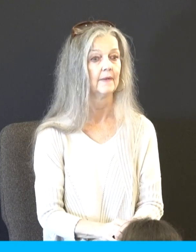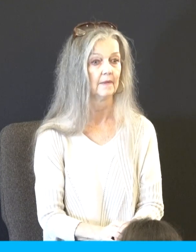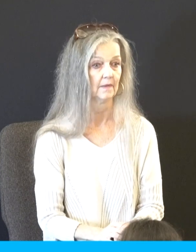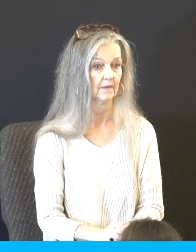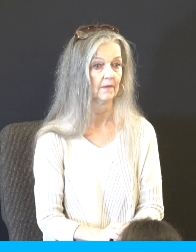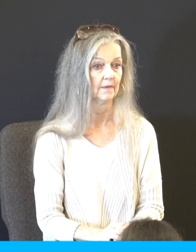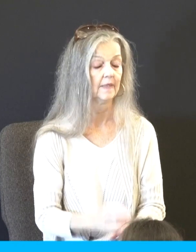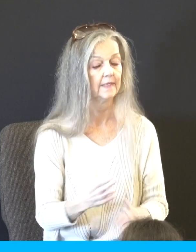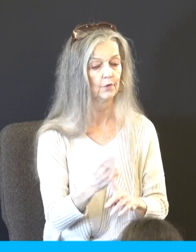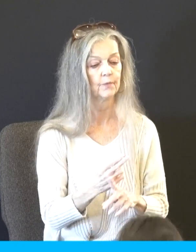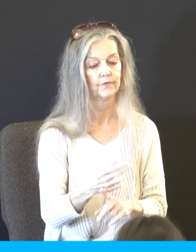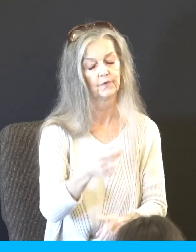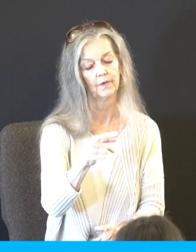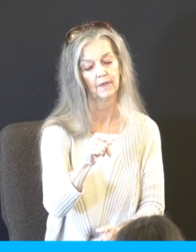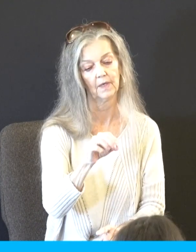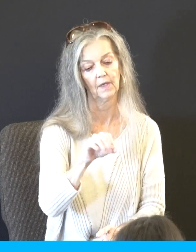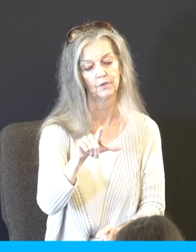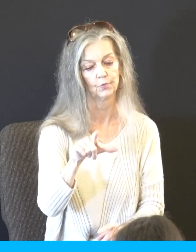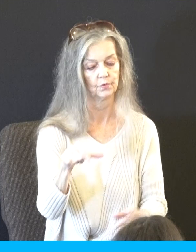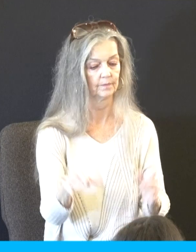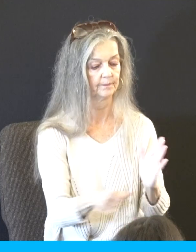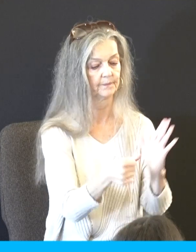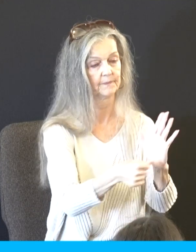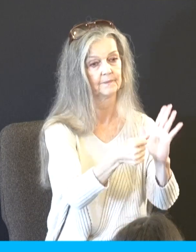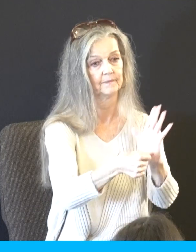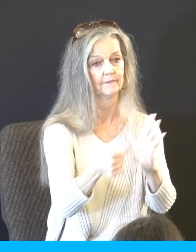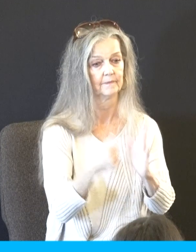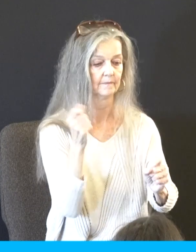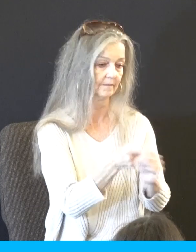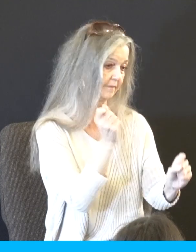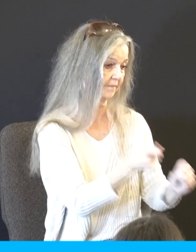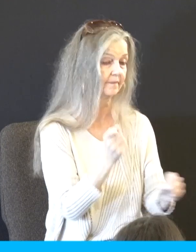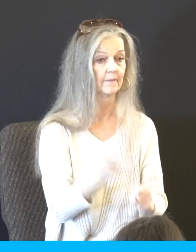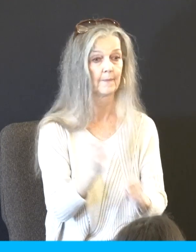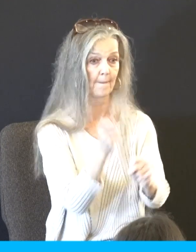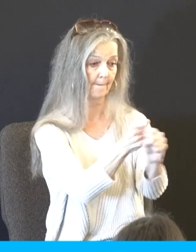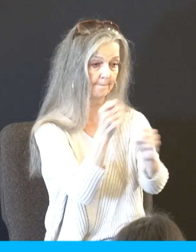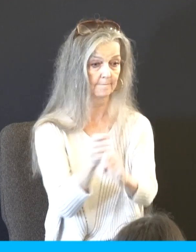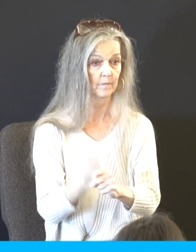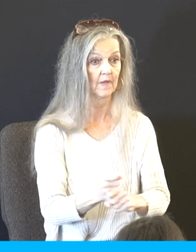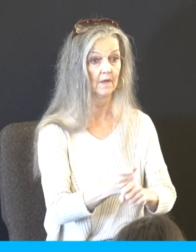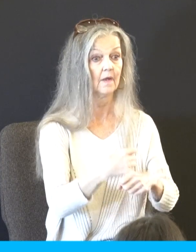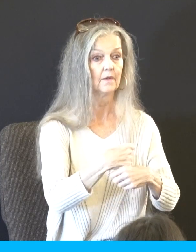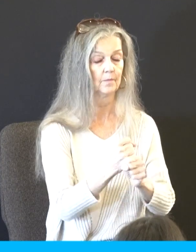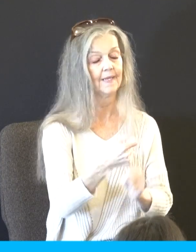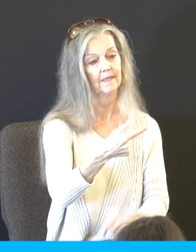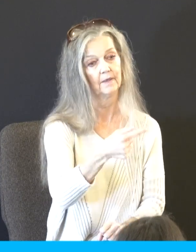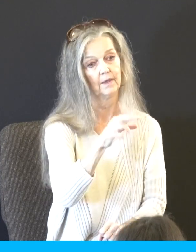tool. Now, if you take an object and you grave it with a graving tool, you create a graven object. Anybody, the only one